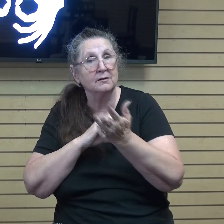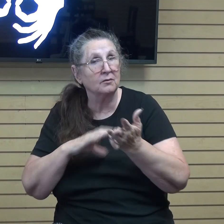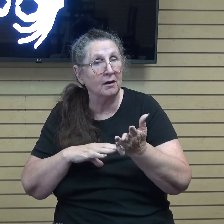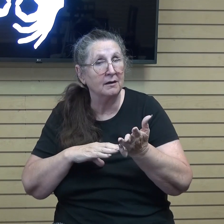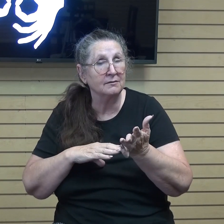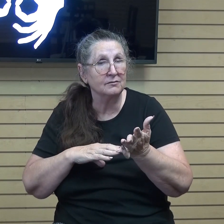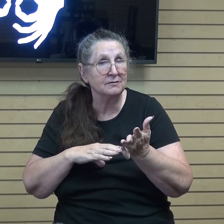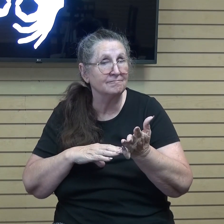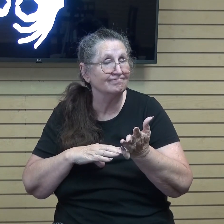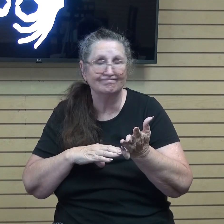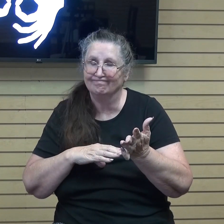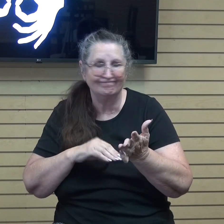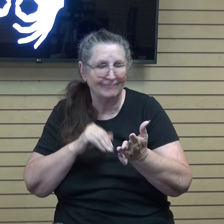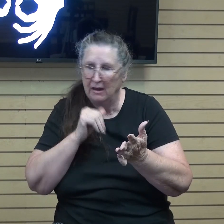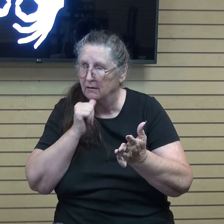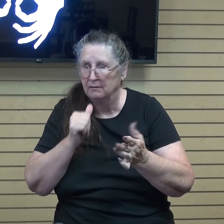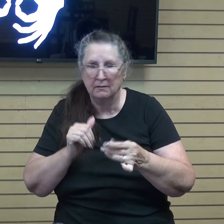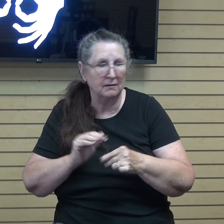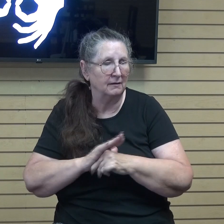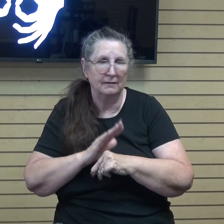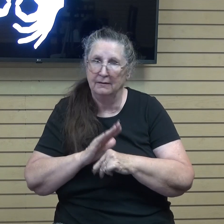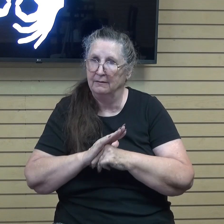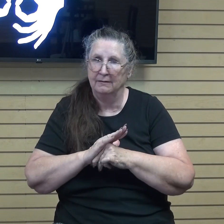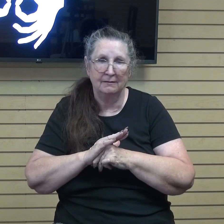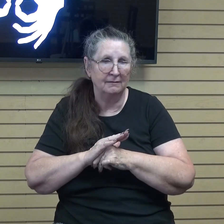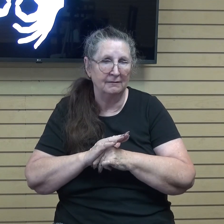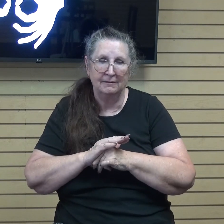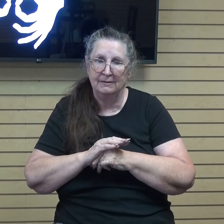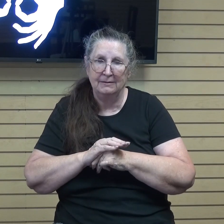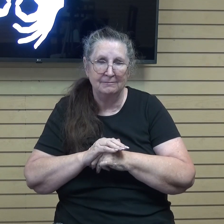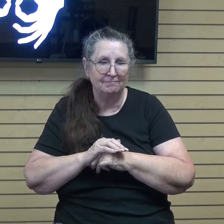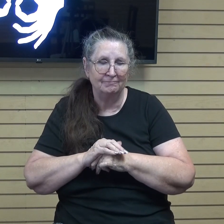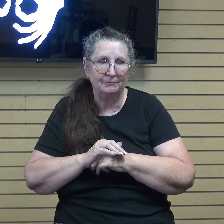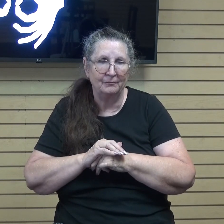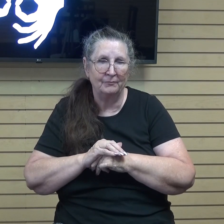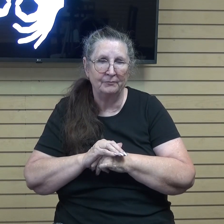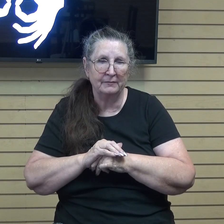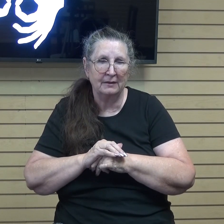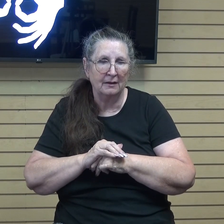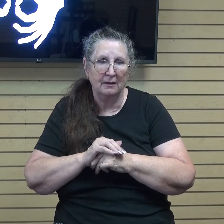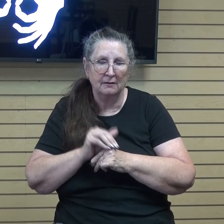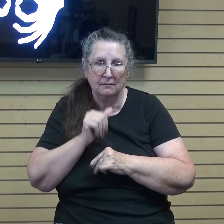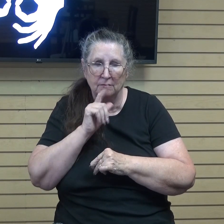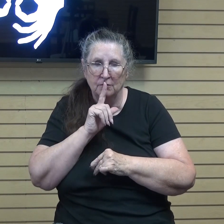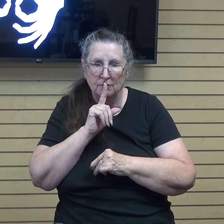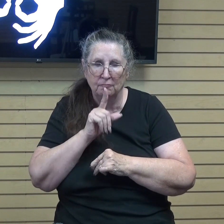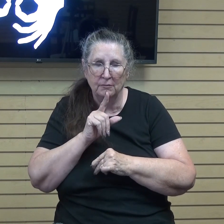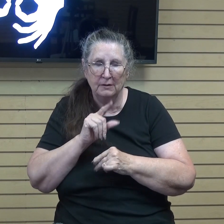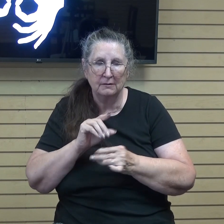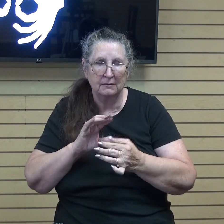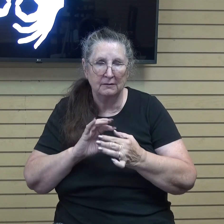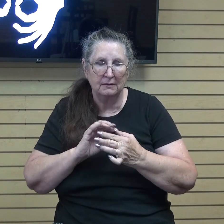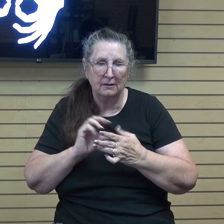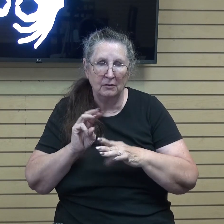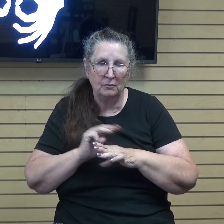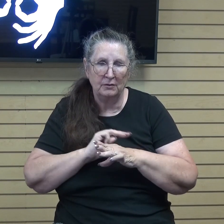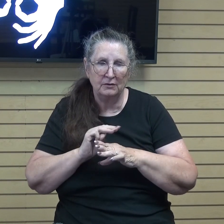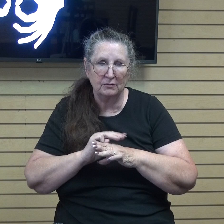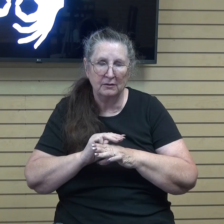there is not going to be a real connection in ministry. We read in verse 16, You did not